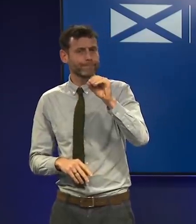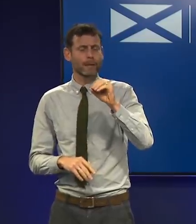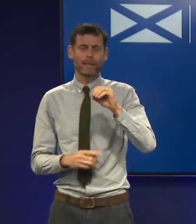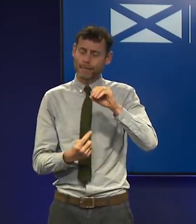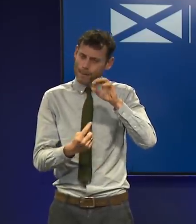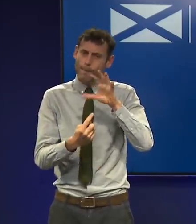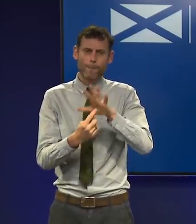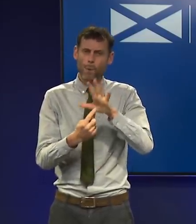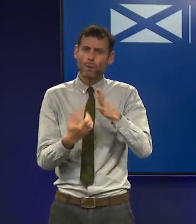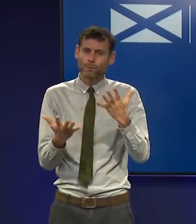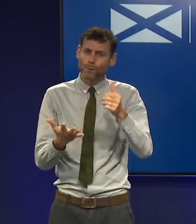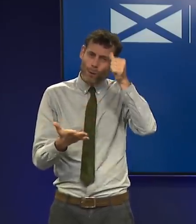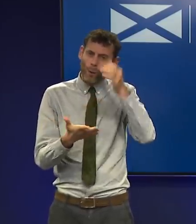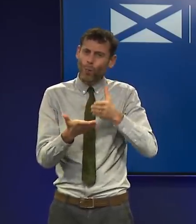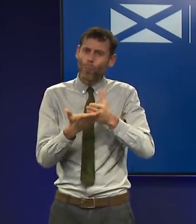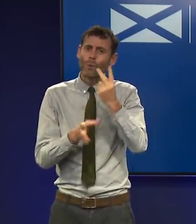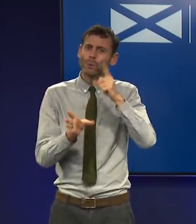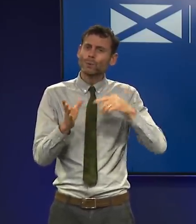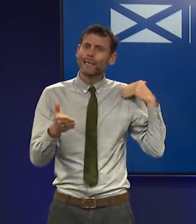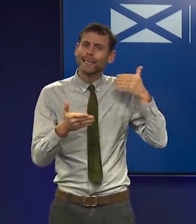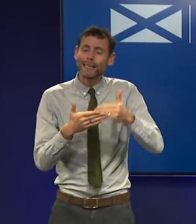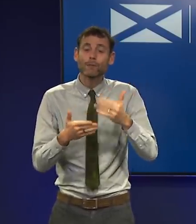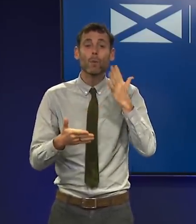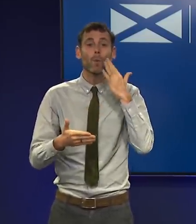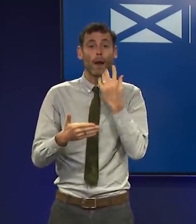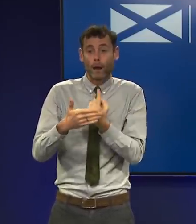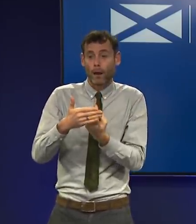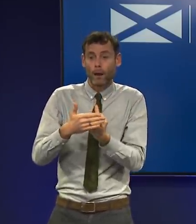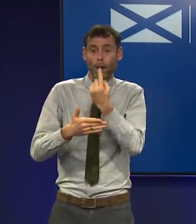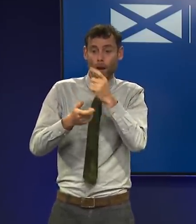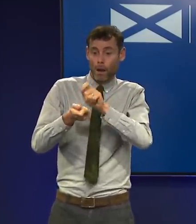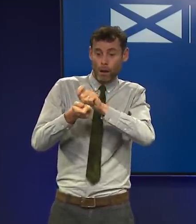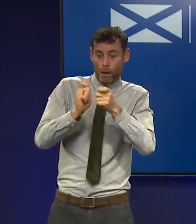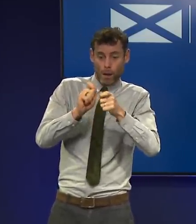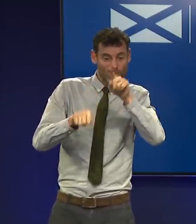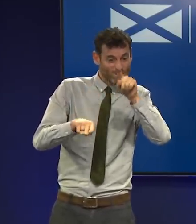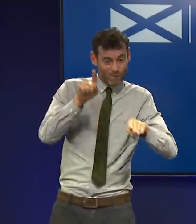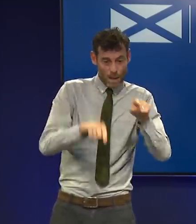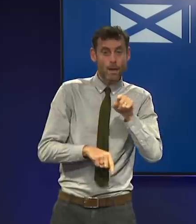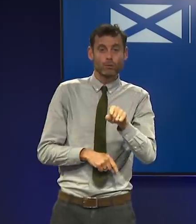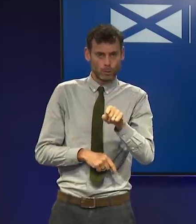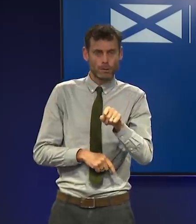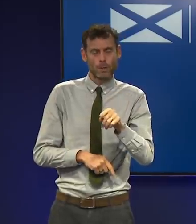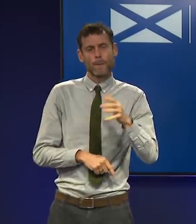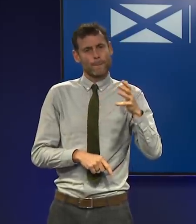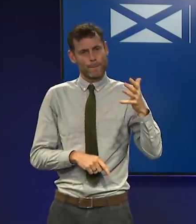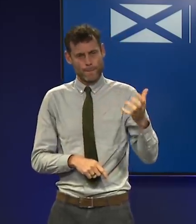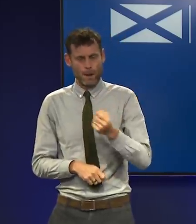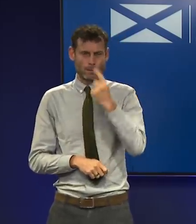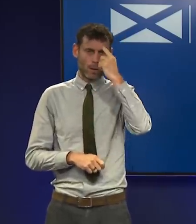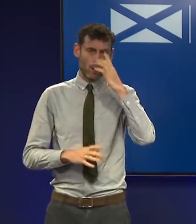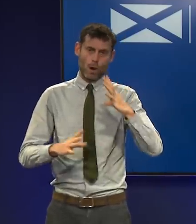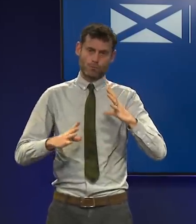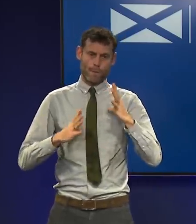past two years, in the face of new developments in this virus, to prepare for the worst, to act on a precautionary basis.